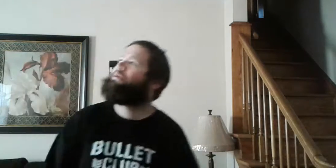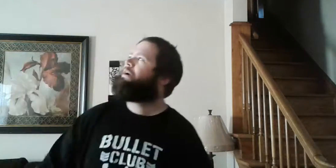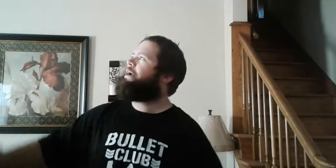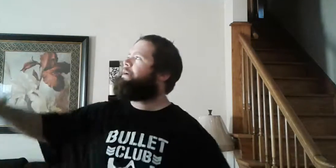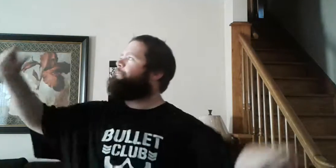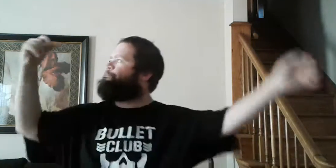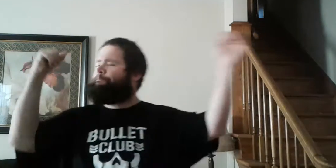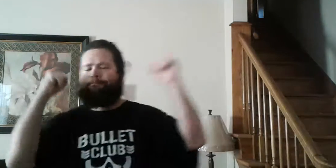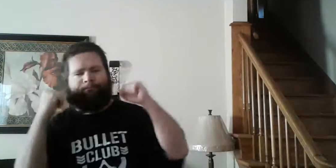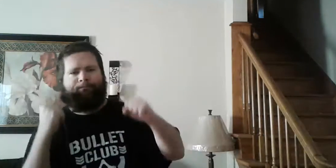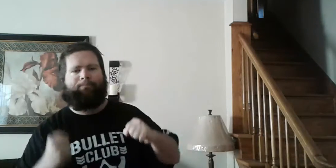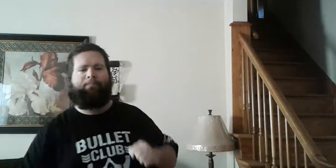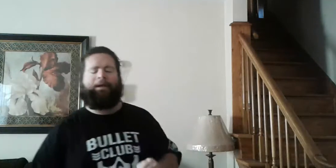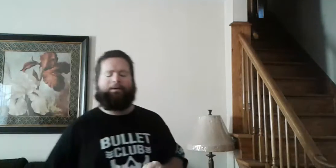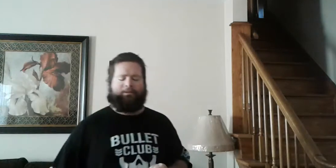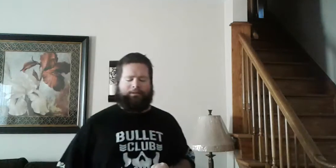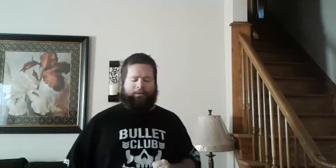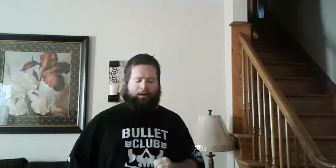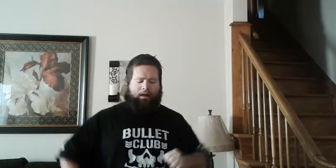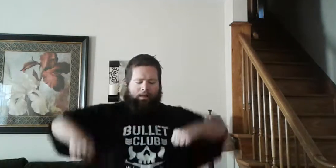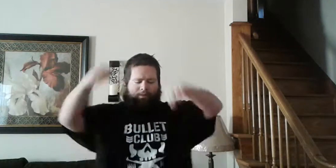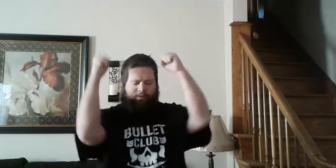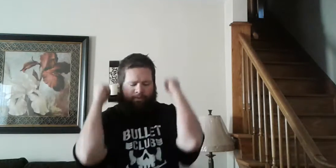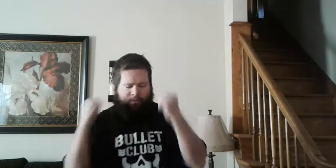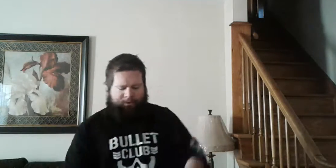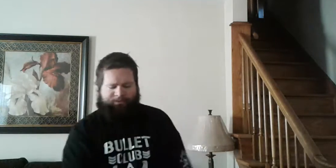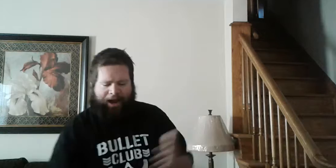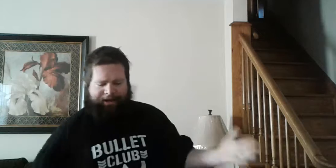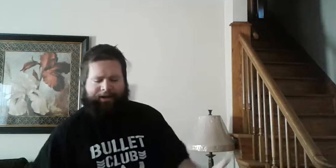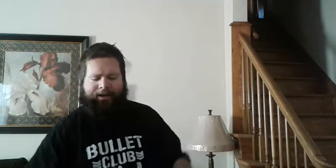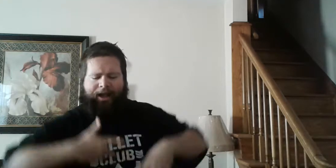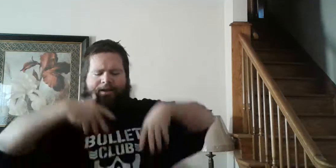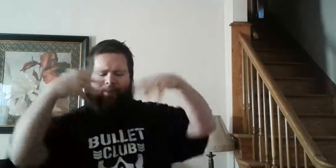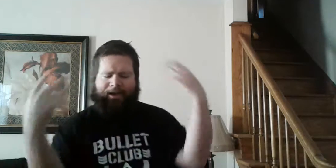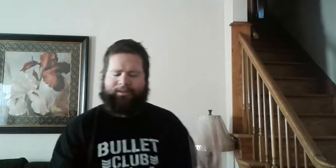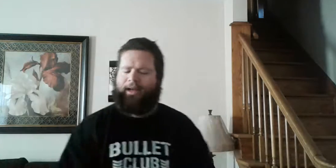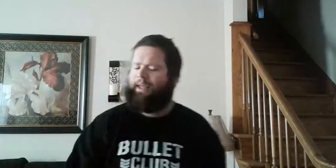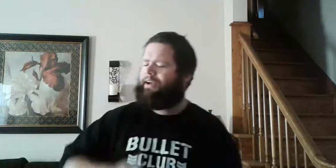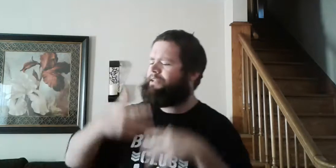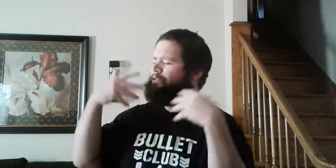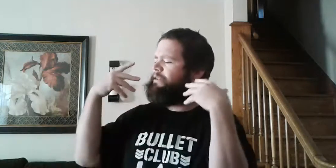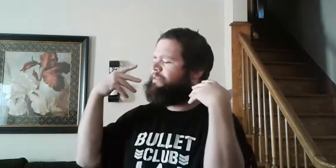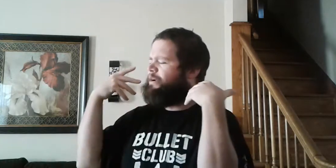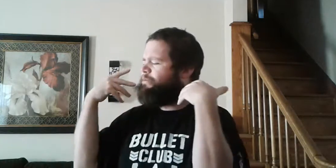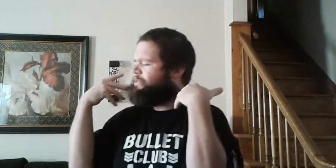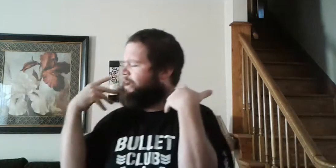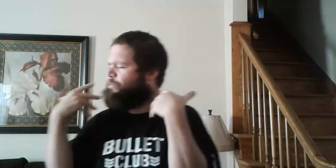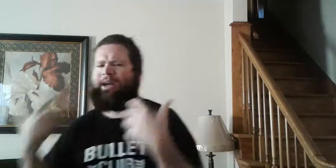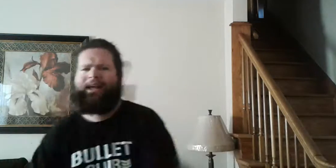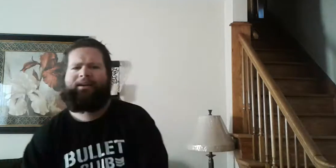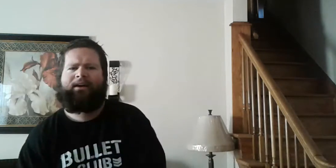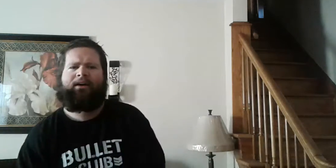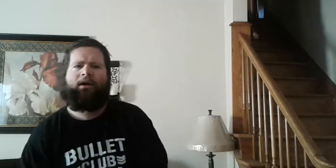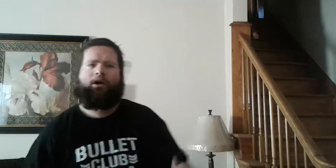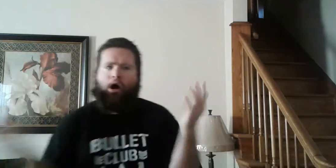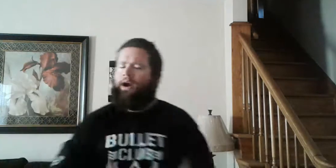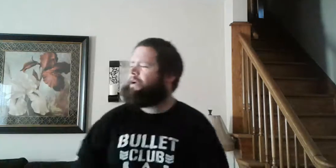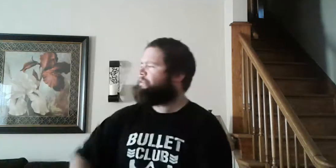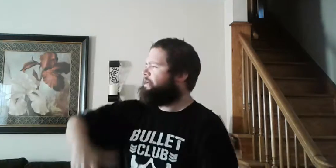and they were debating and making saying that because they're saying we need Carl Anderson